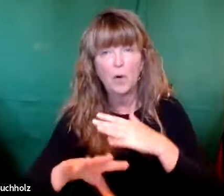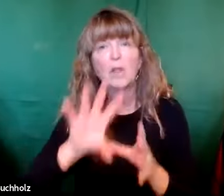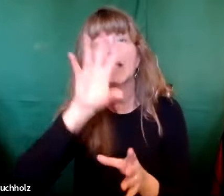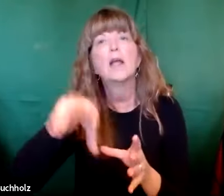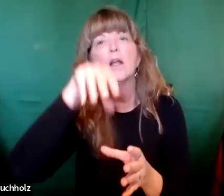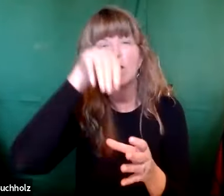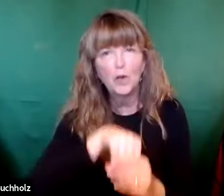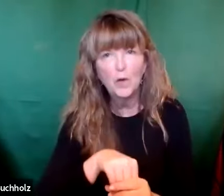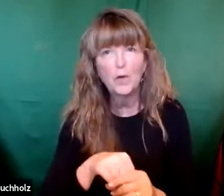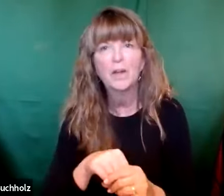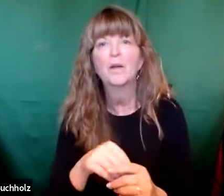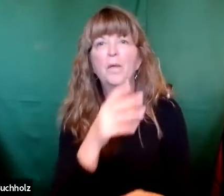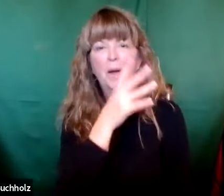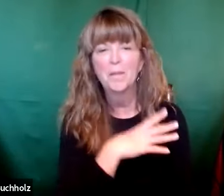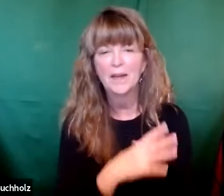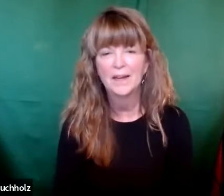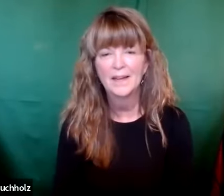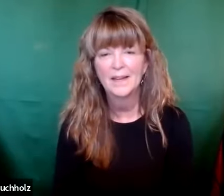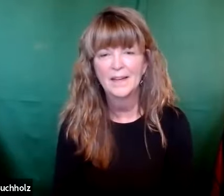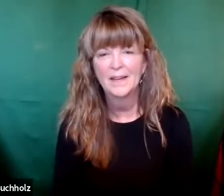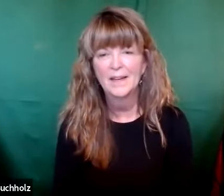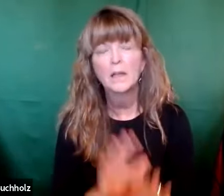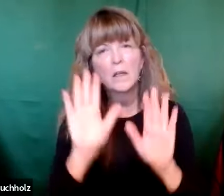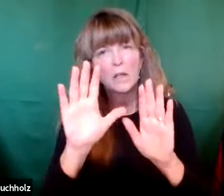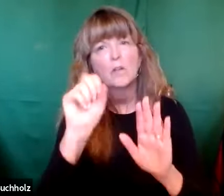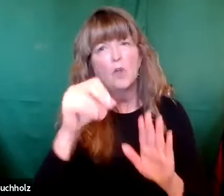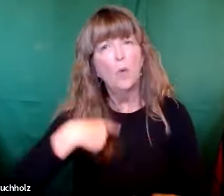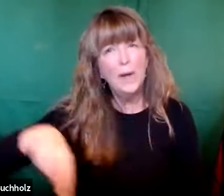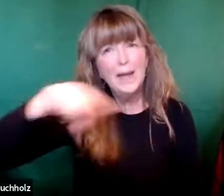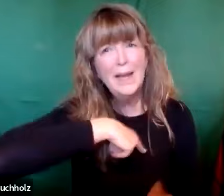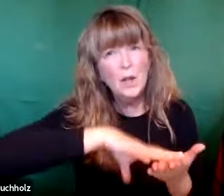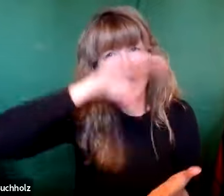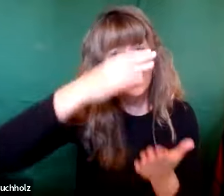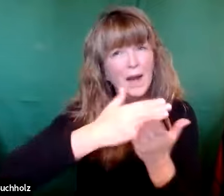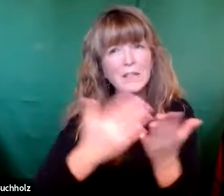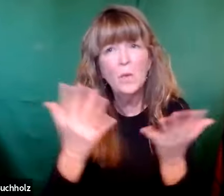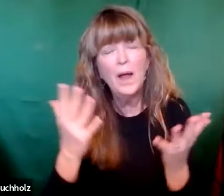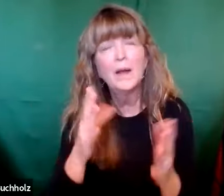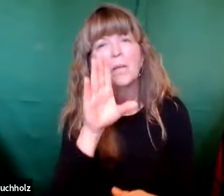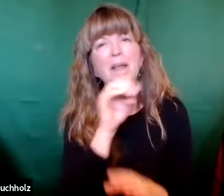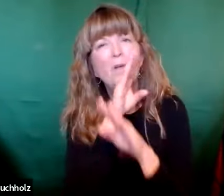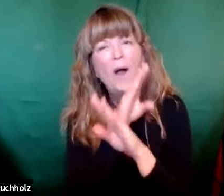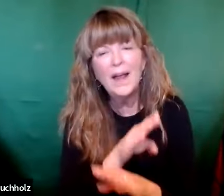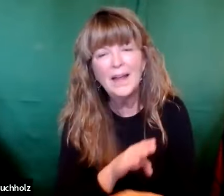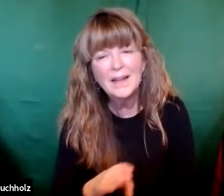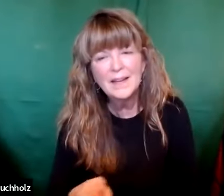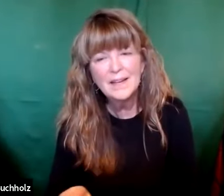to first. So from conception on, we have